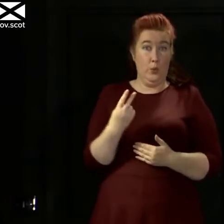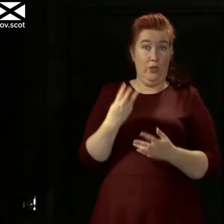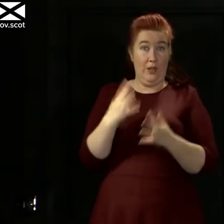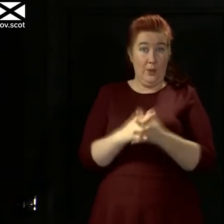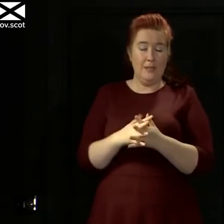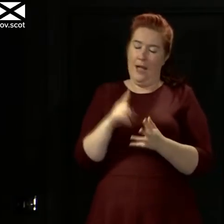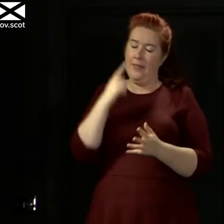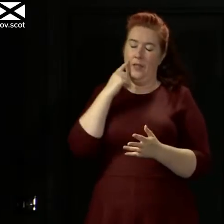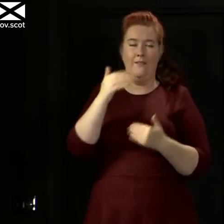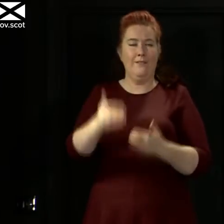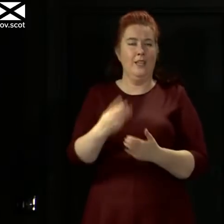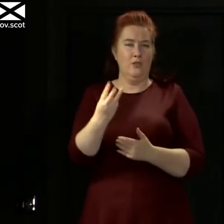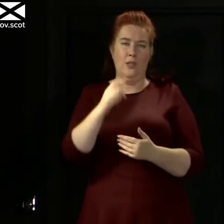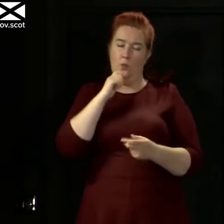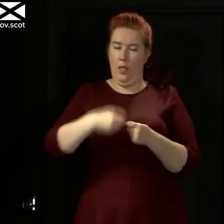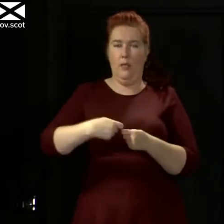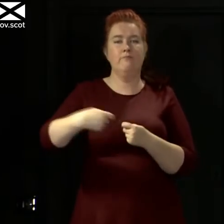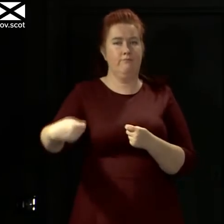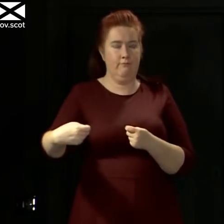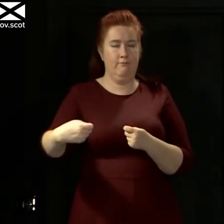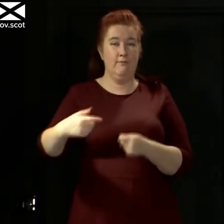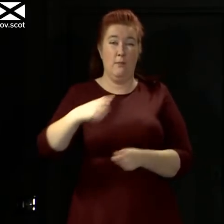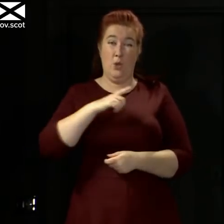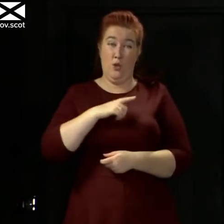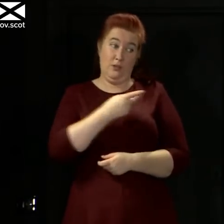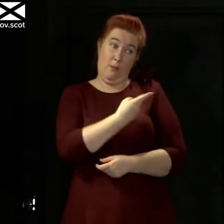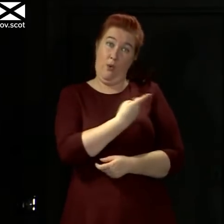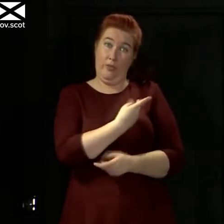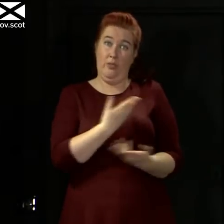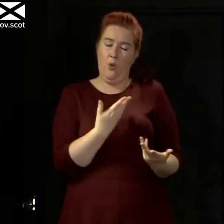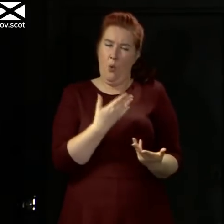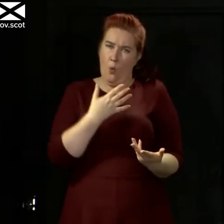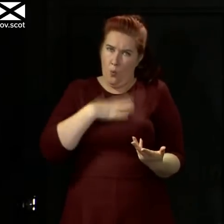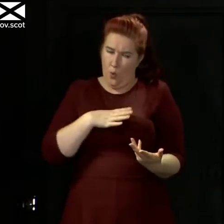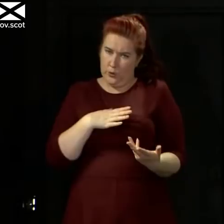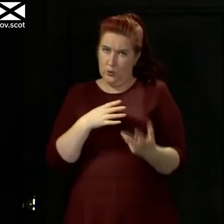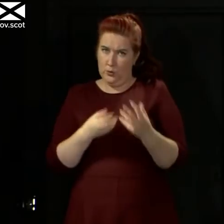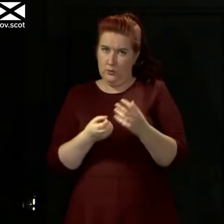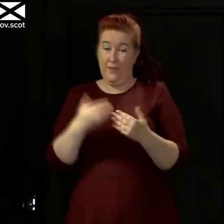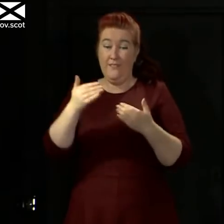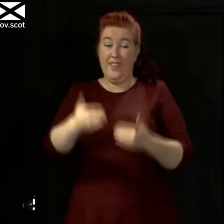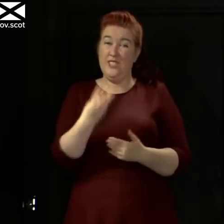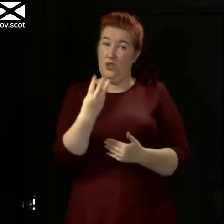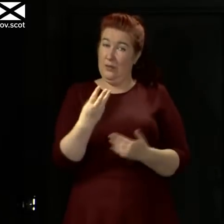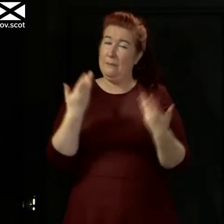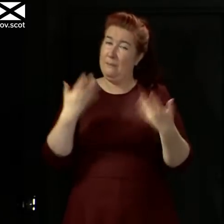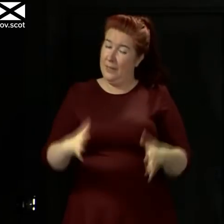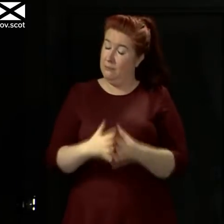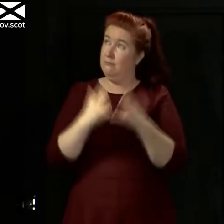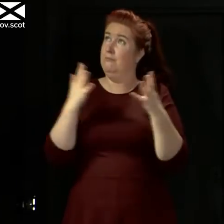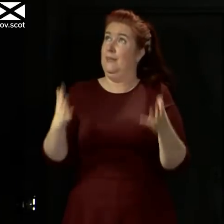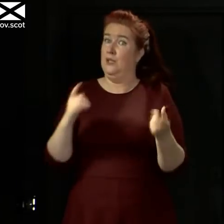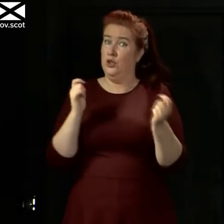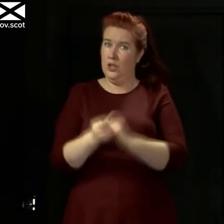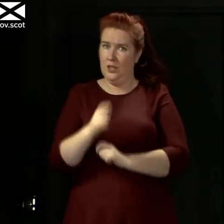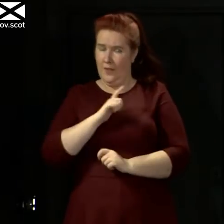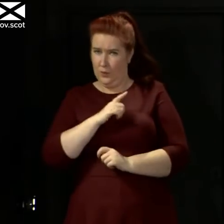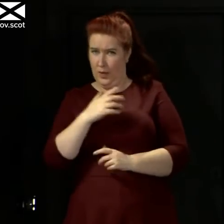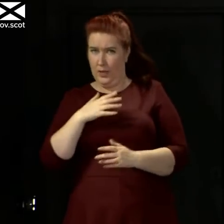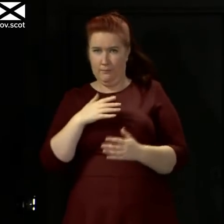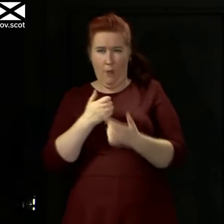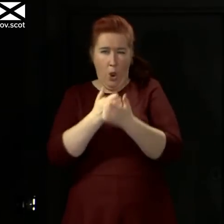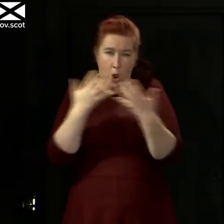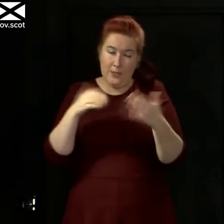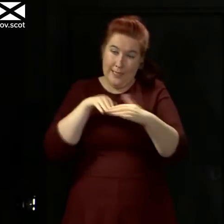is because we both want to assess the impact of the Phase 3 changes because they are big changes. As we know, a lot more indoor